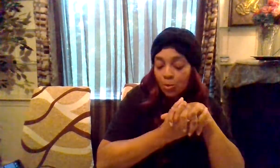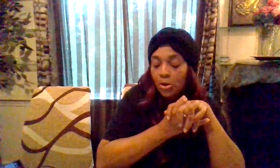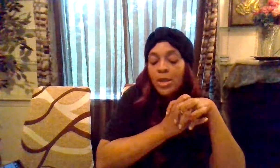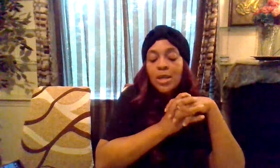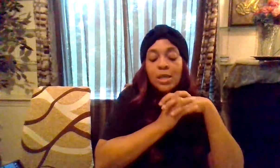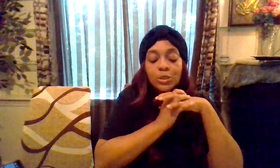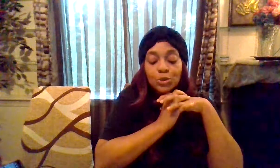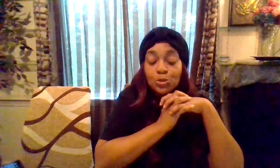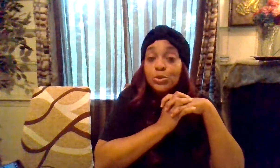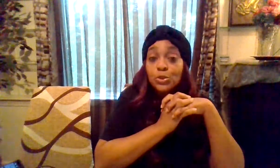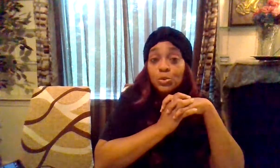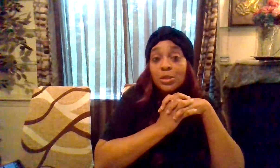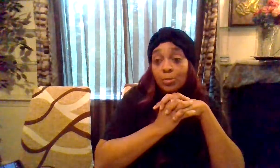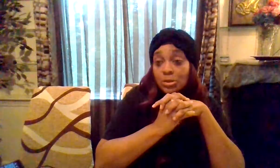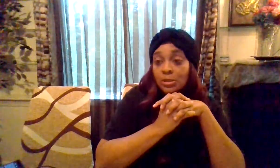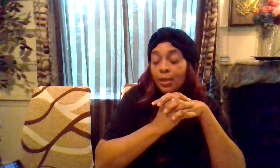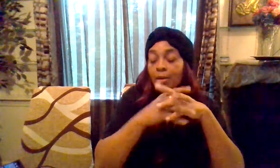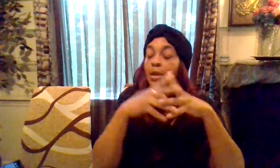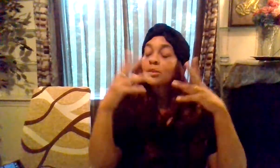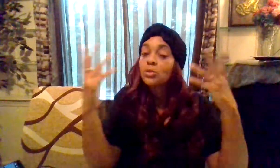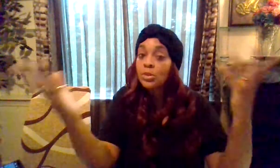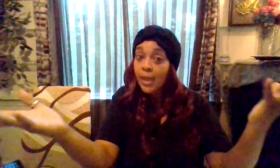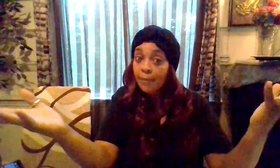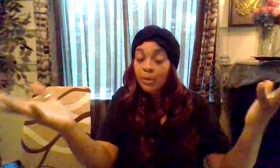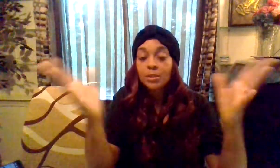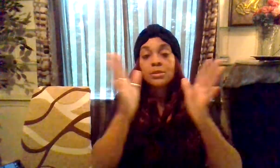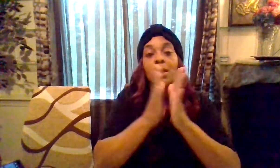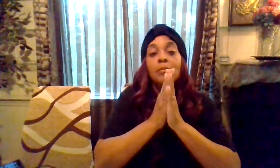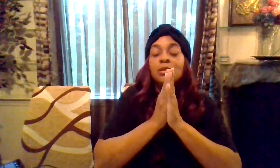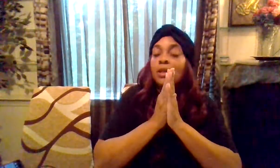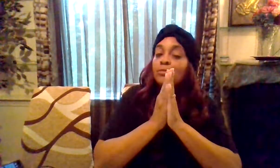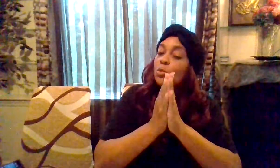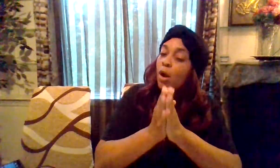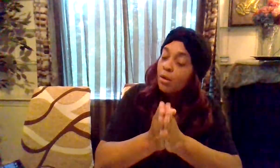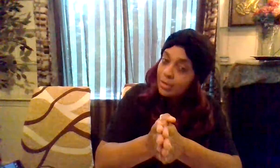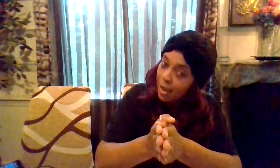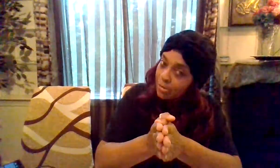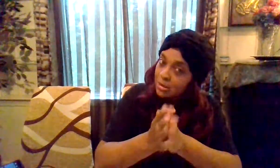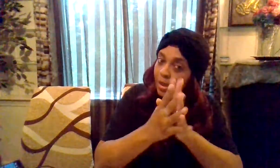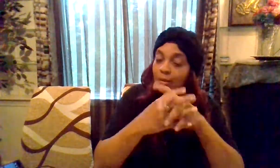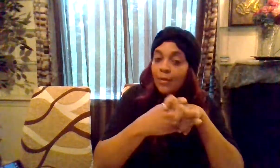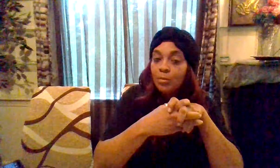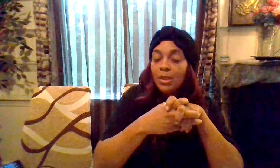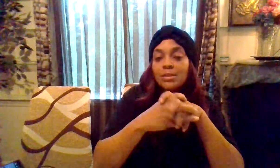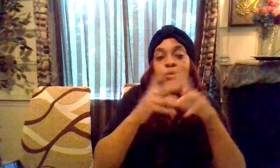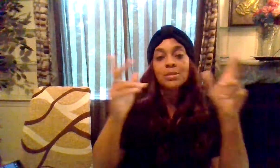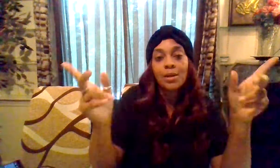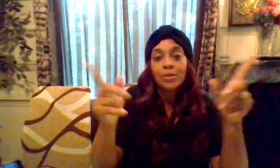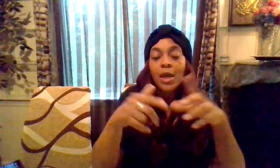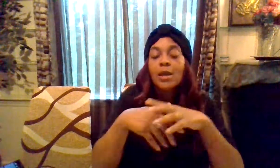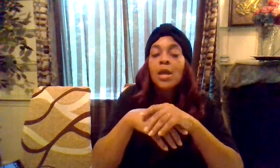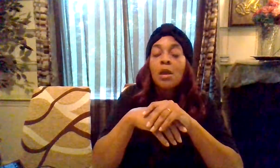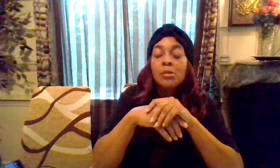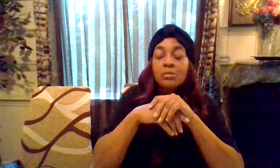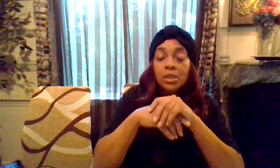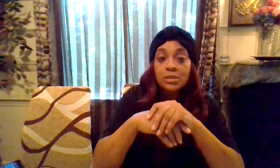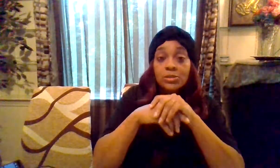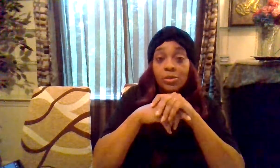support it is truly truly appreciated so with that being said much love to all namaste loving blessings loving life and many blessings are